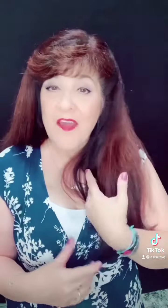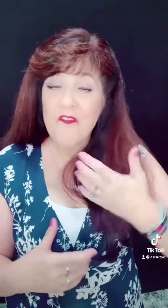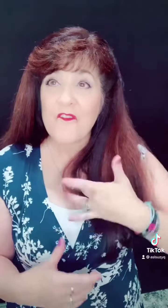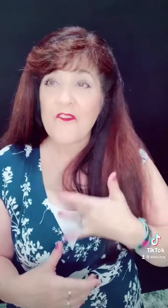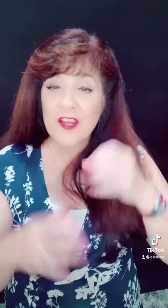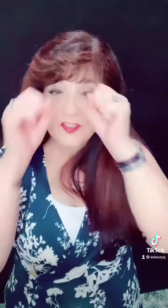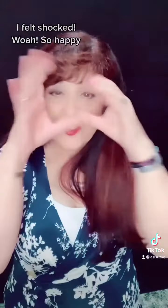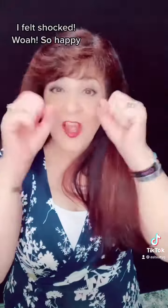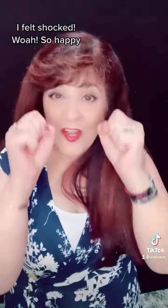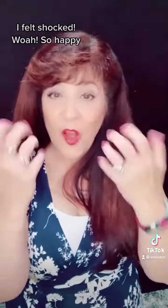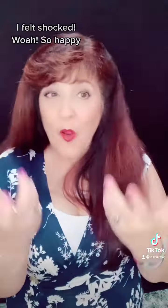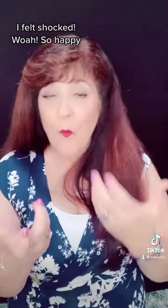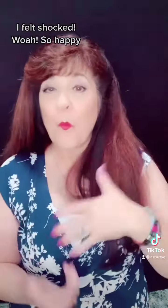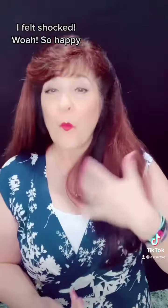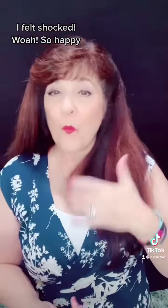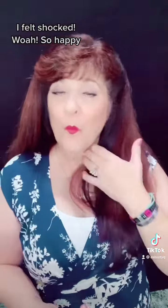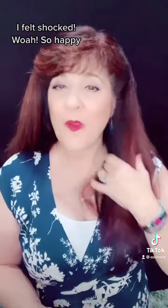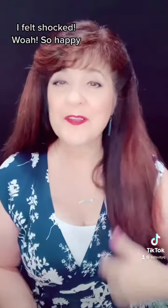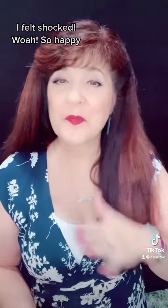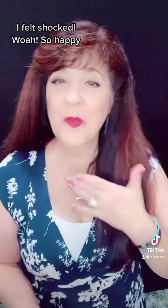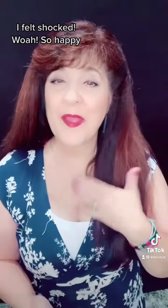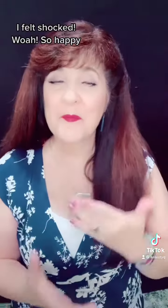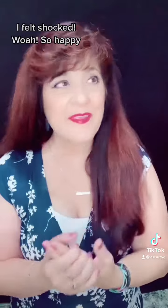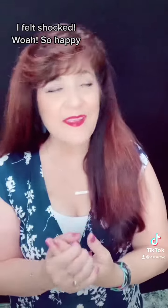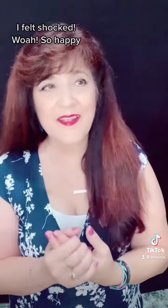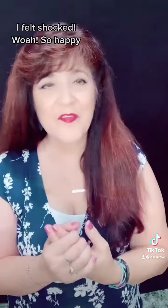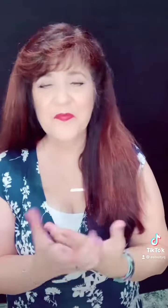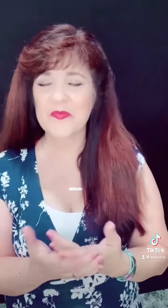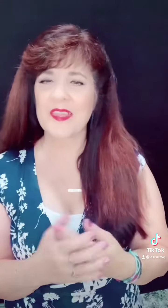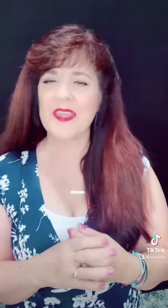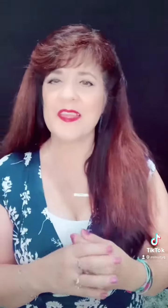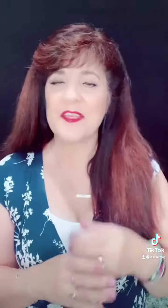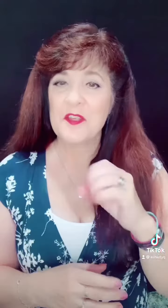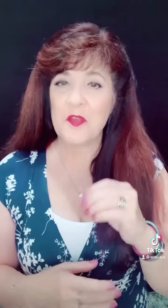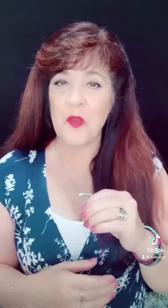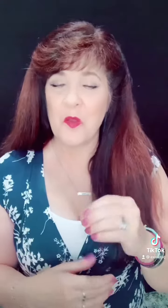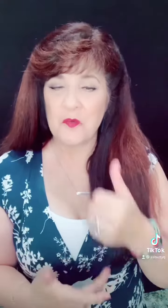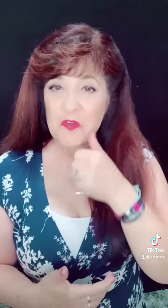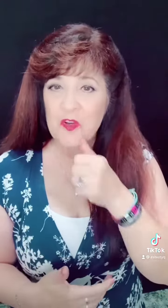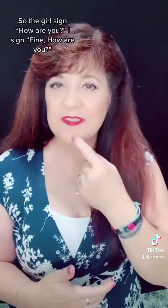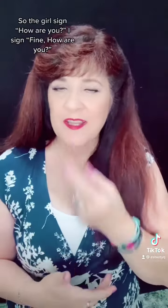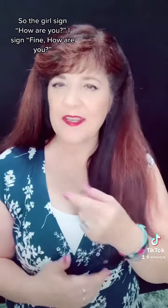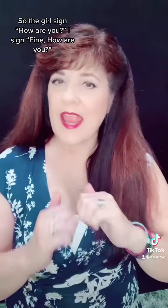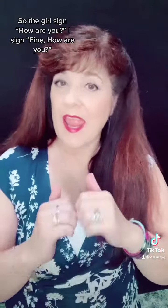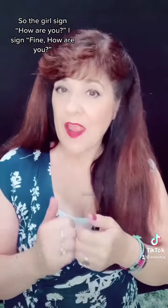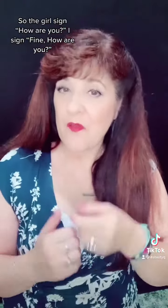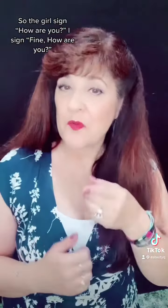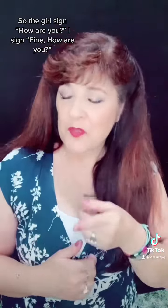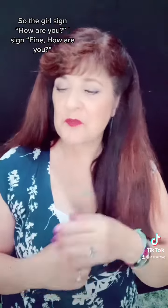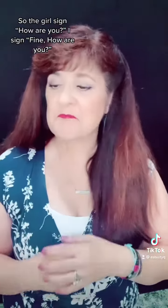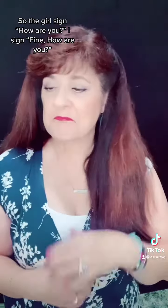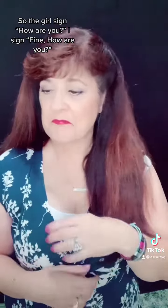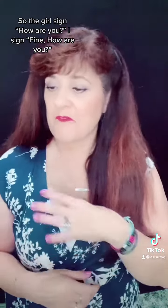language. I felt shocked. Wow, so happy. So the girl sign, how are you?